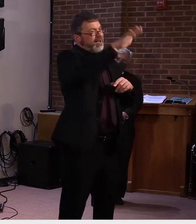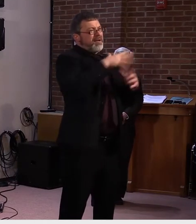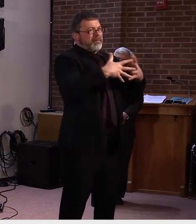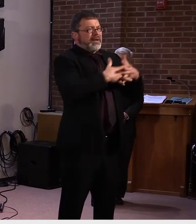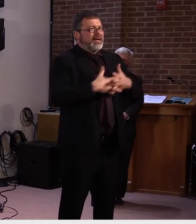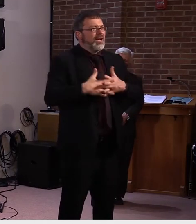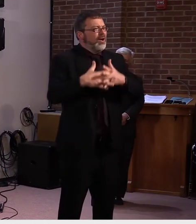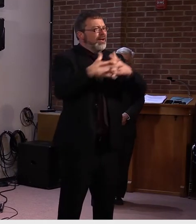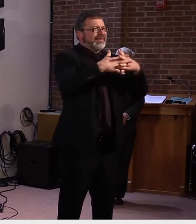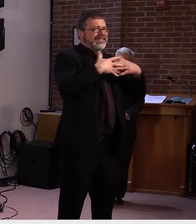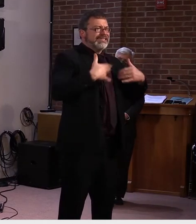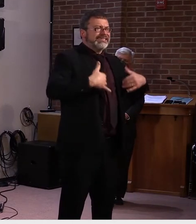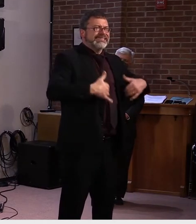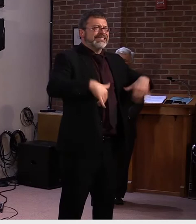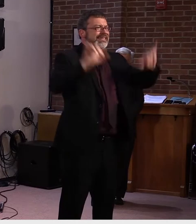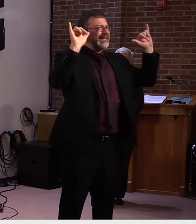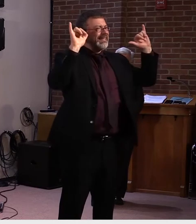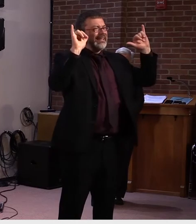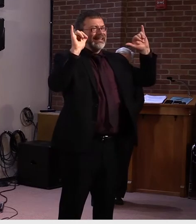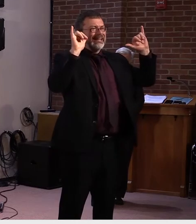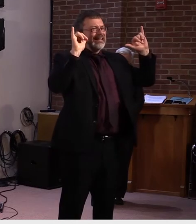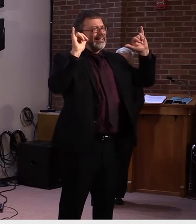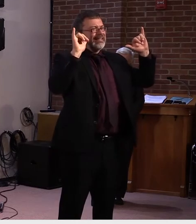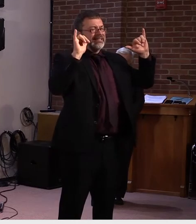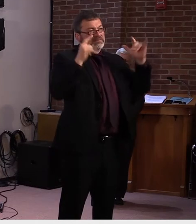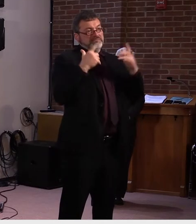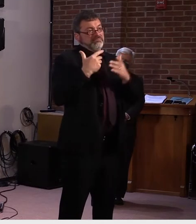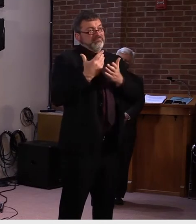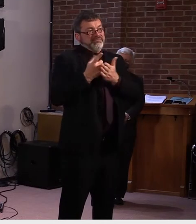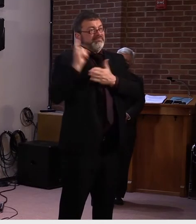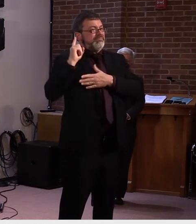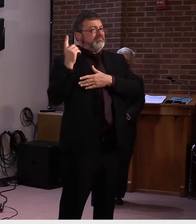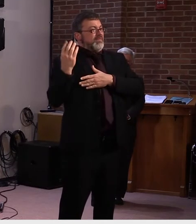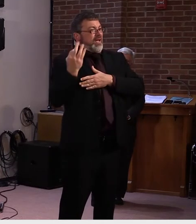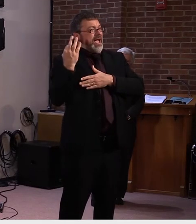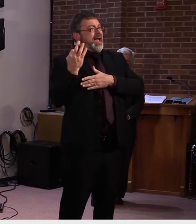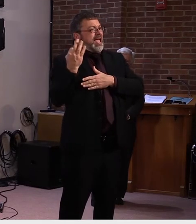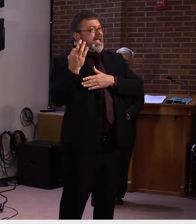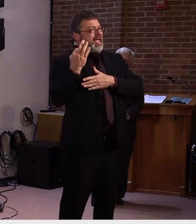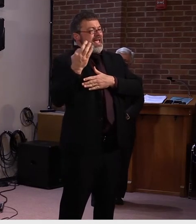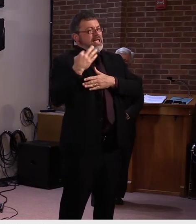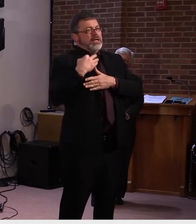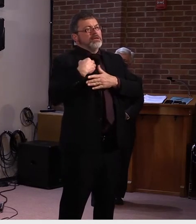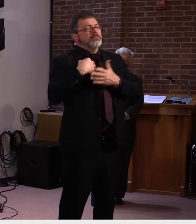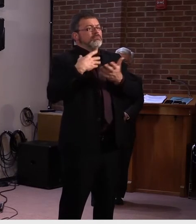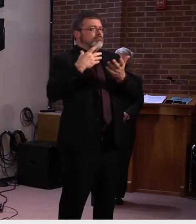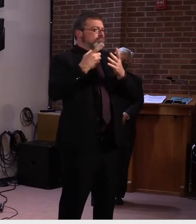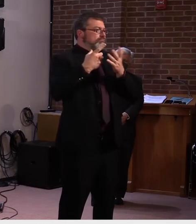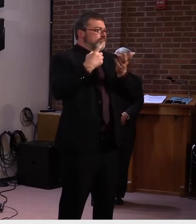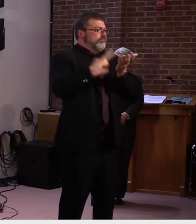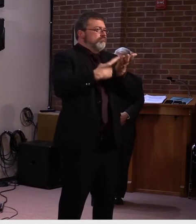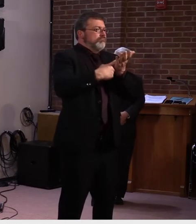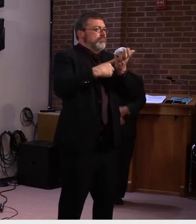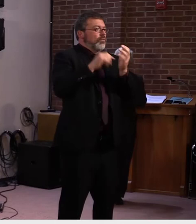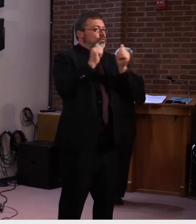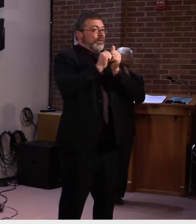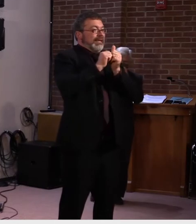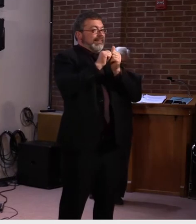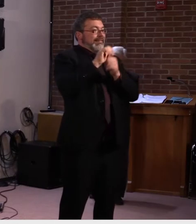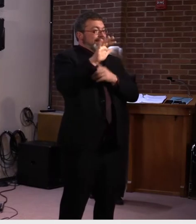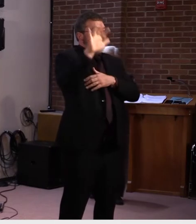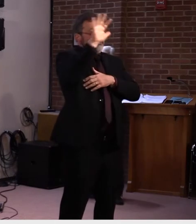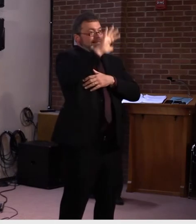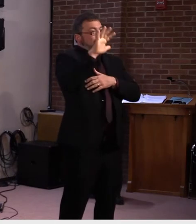modeling, uh, we saw the number of red counties increase, uh, in the Northeast, meaning, uh, this is migrating